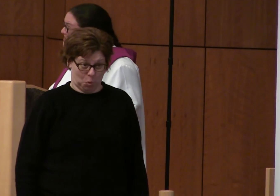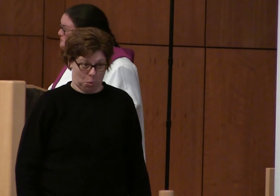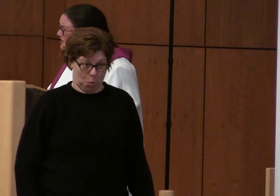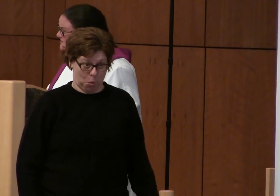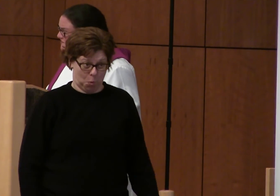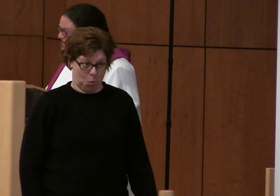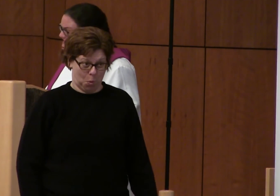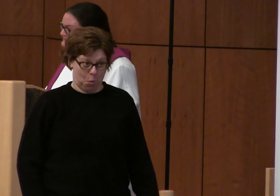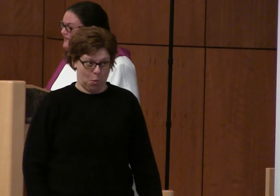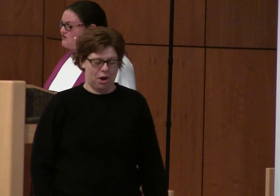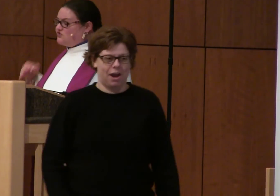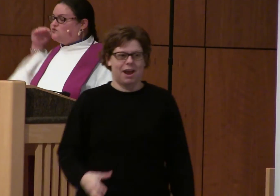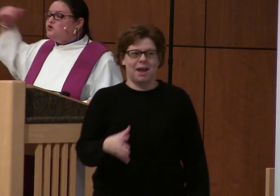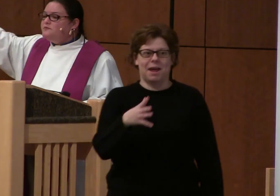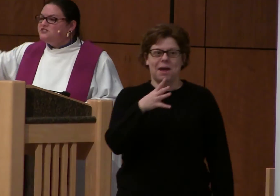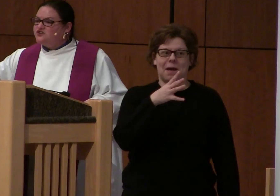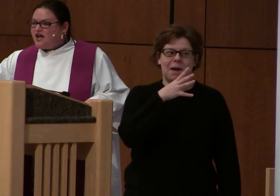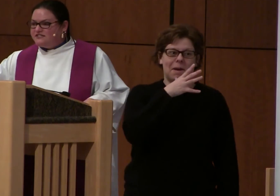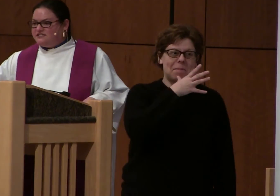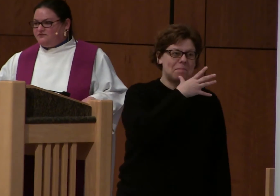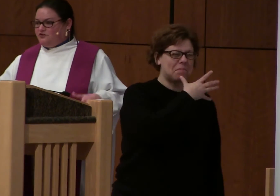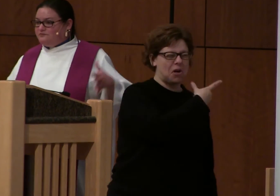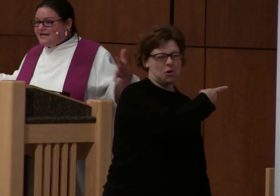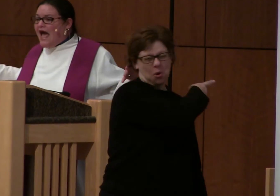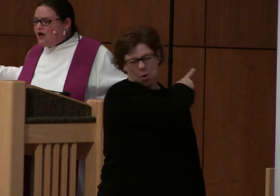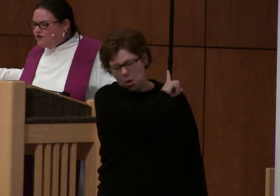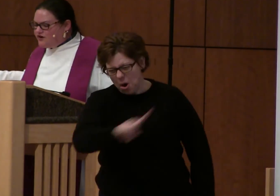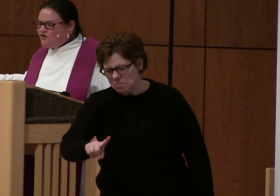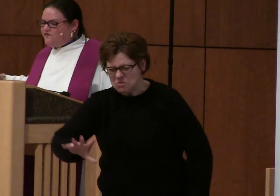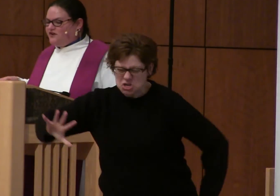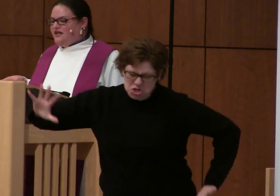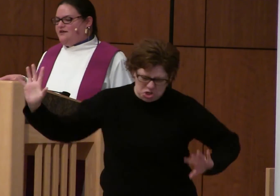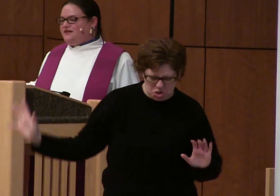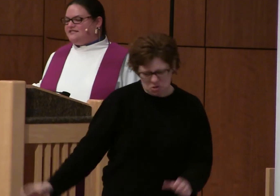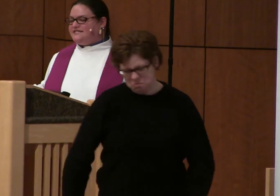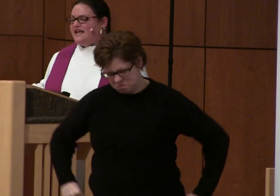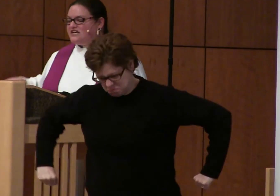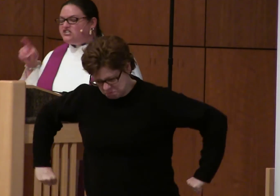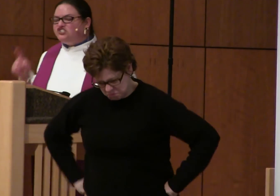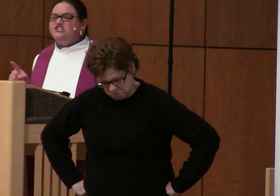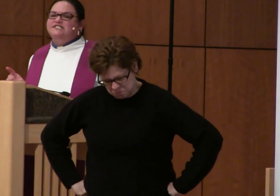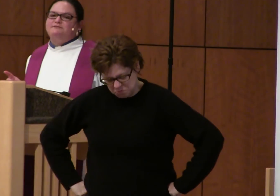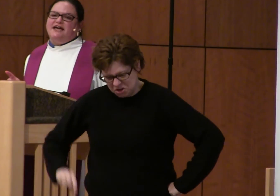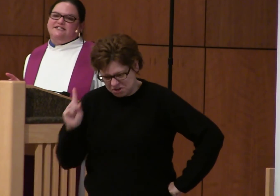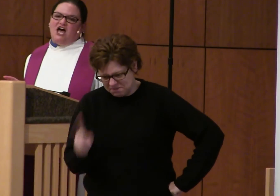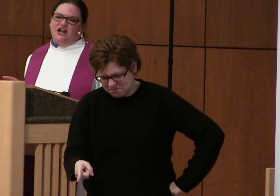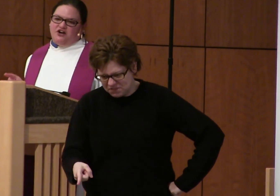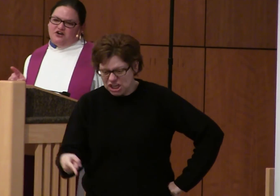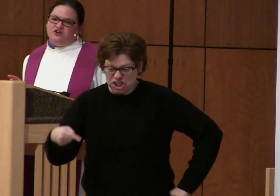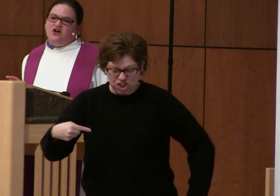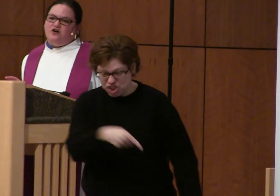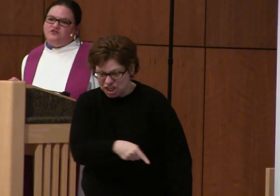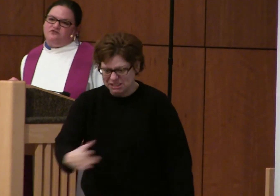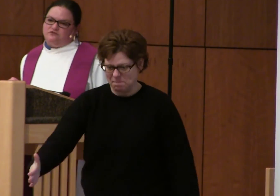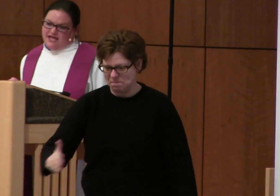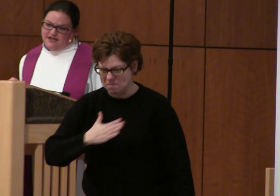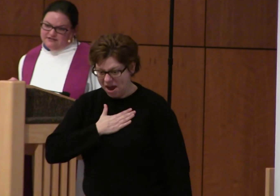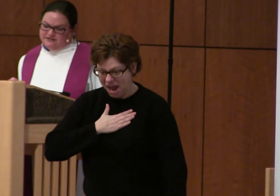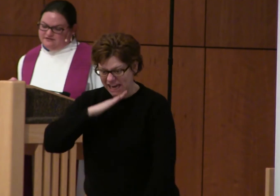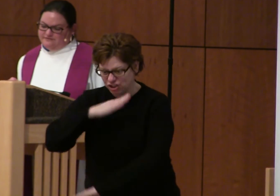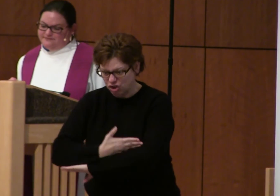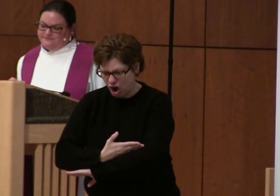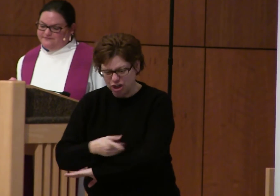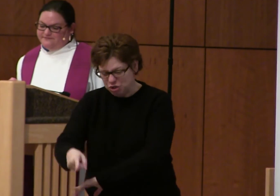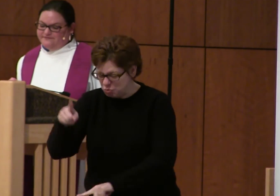At which point, Frank's mother swooped across the room, towered over him and said, she's my daughter. No, you